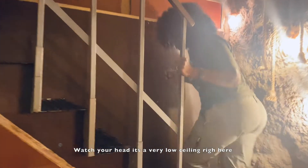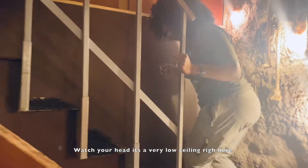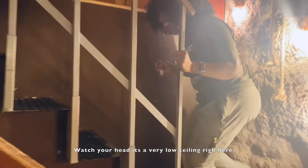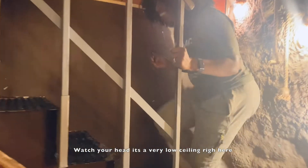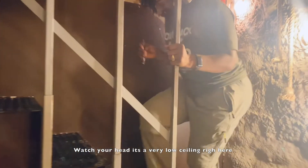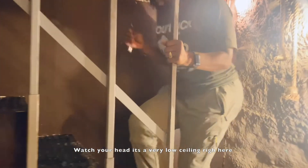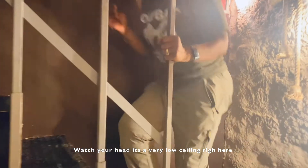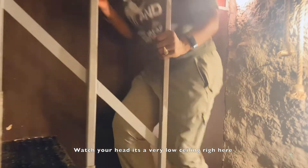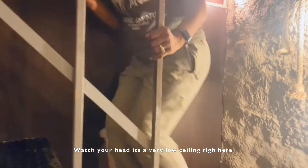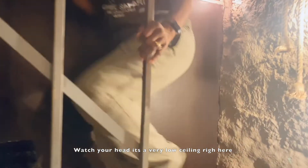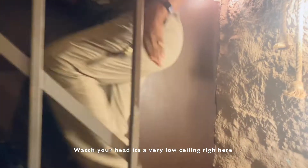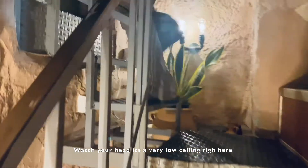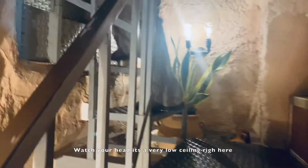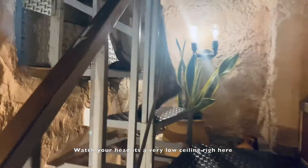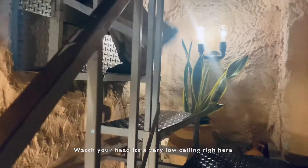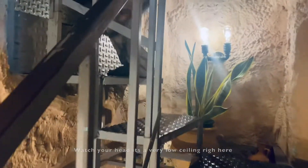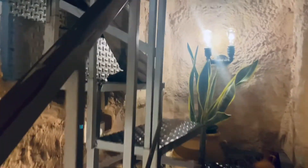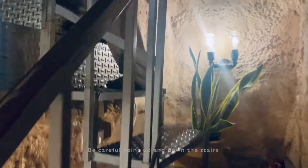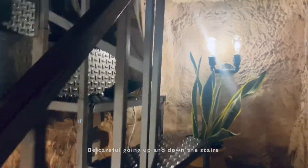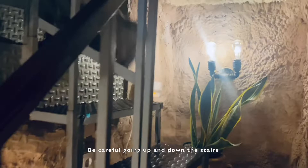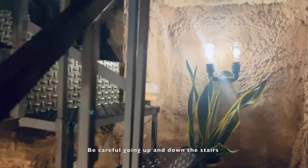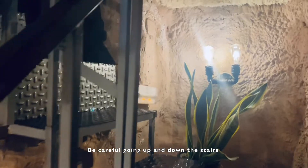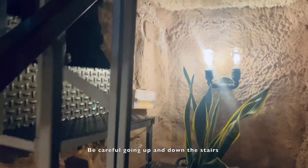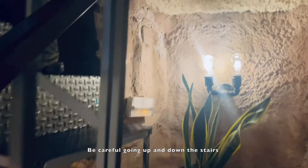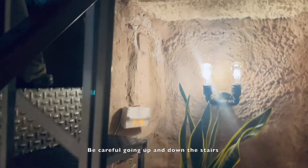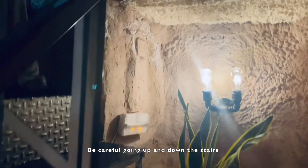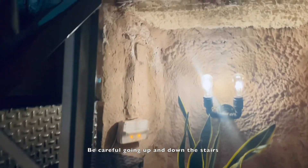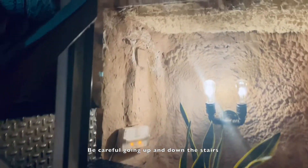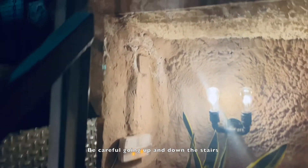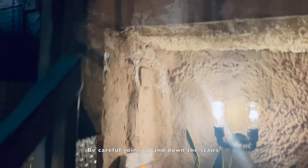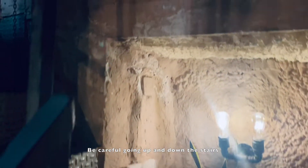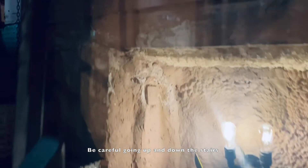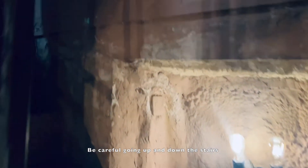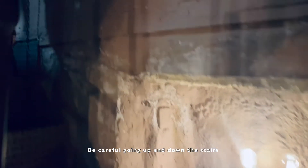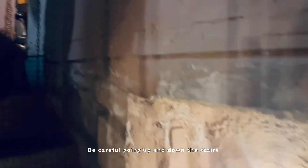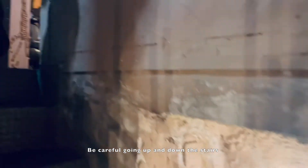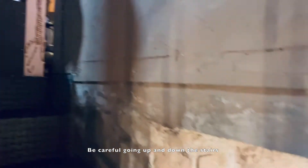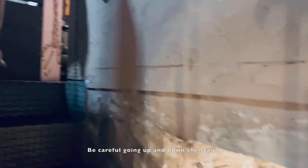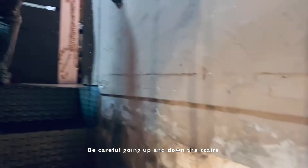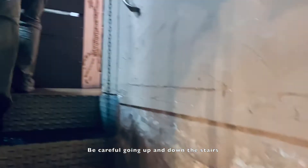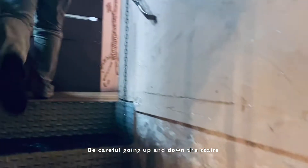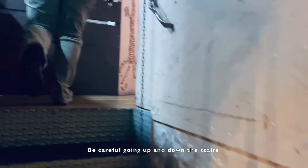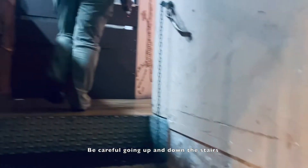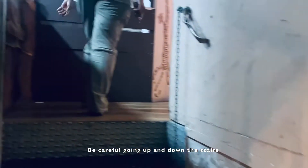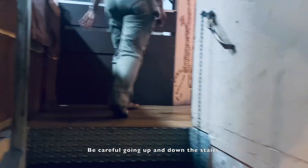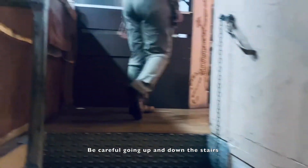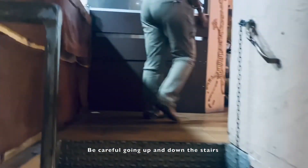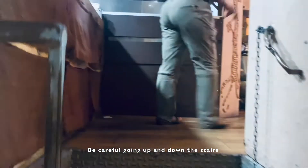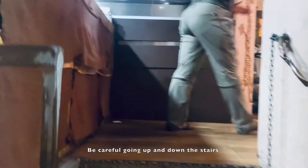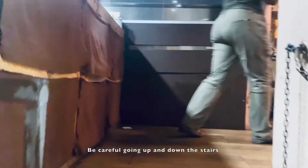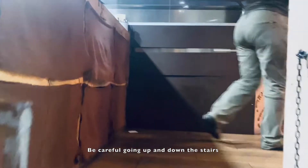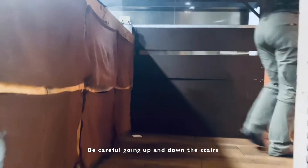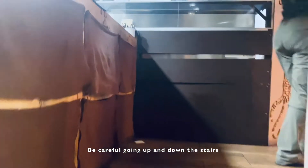head it is a very low overhead here so you want to be careful going up or down the stairs